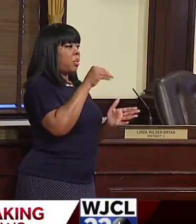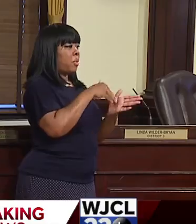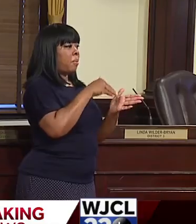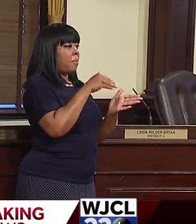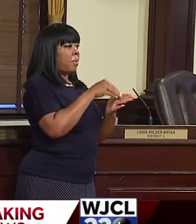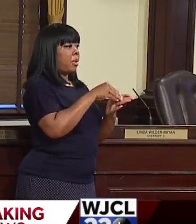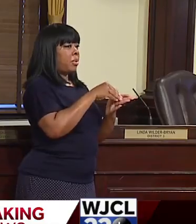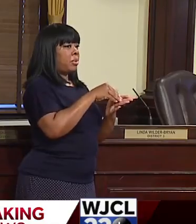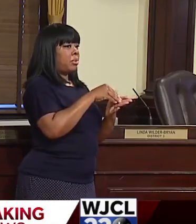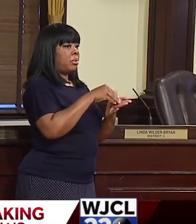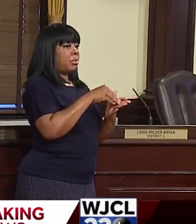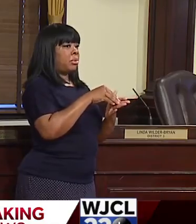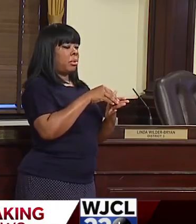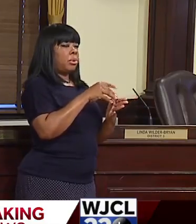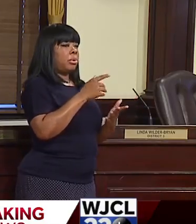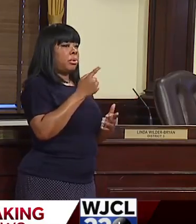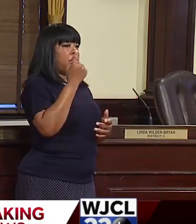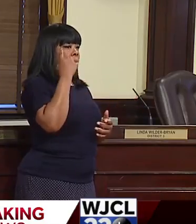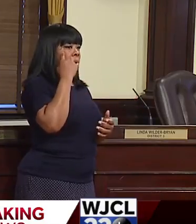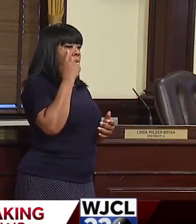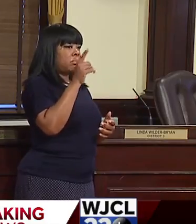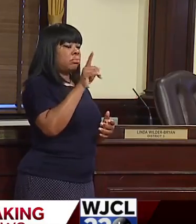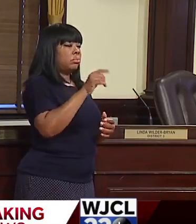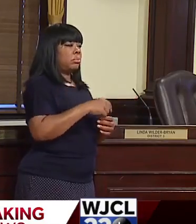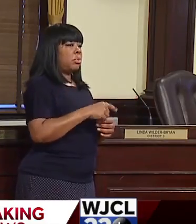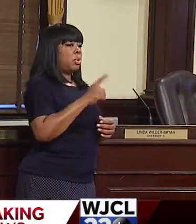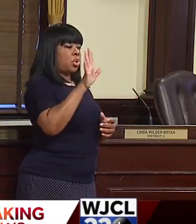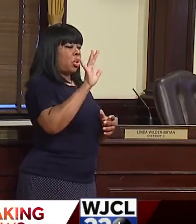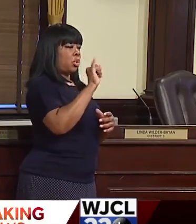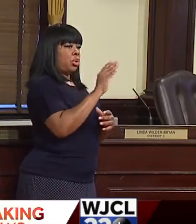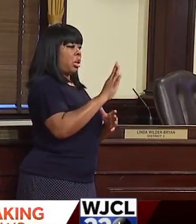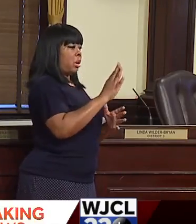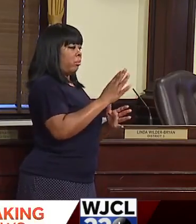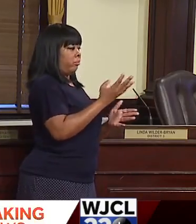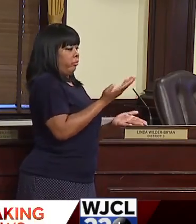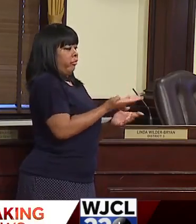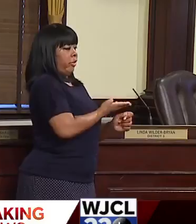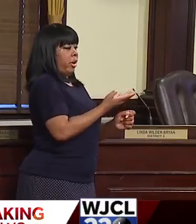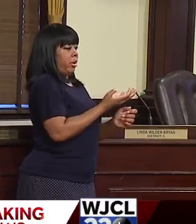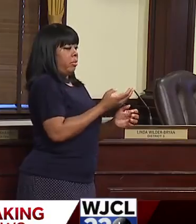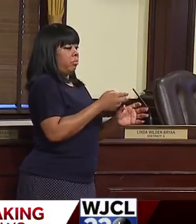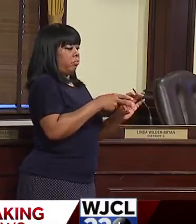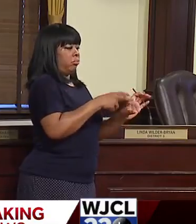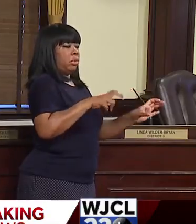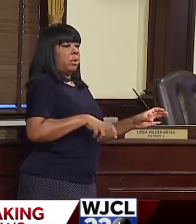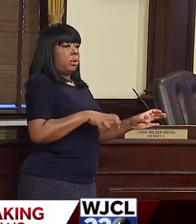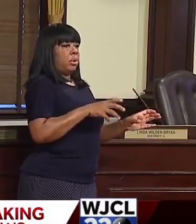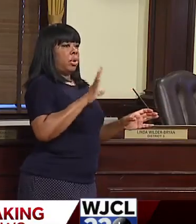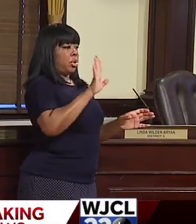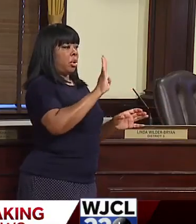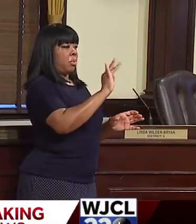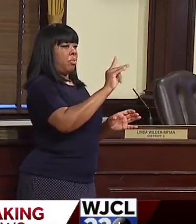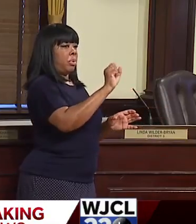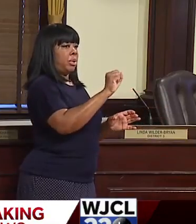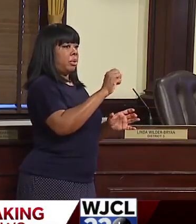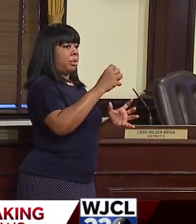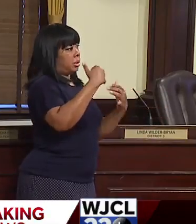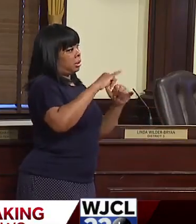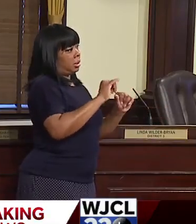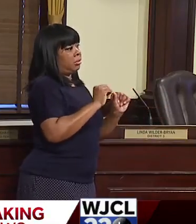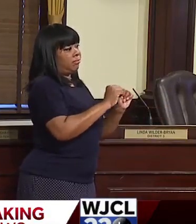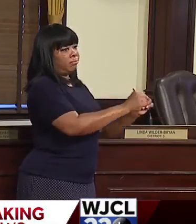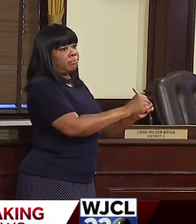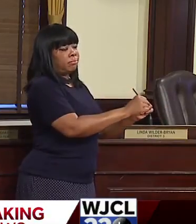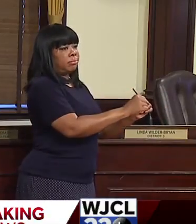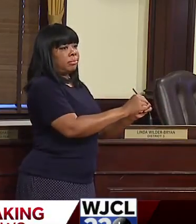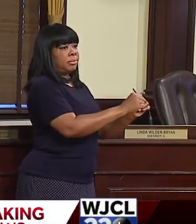And again, it has to come from somewhere. I mean, think about if you you lost your job and you have to, you your bills are still due. Your bills, your obligations are still the same.